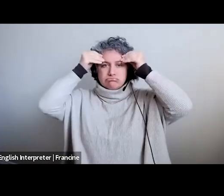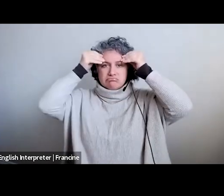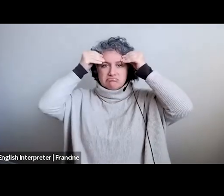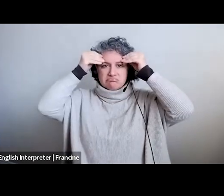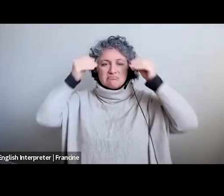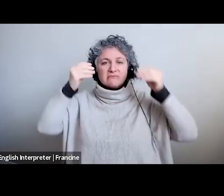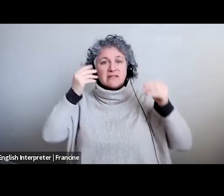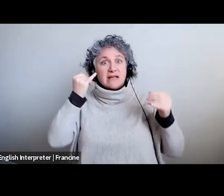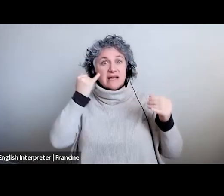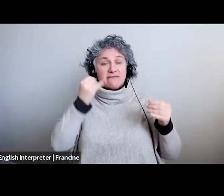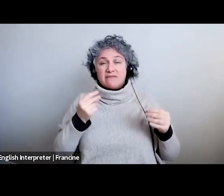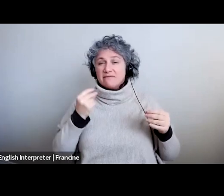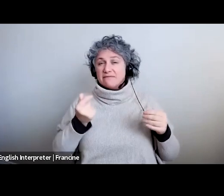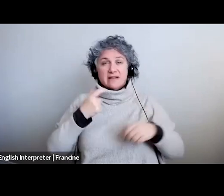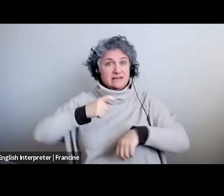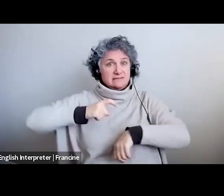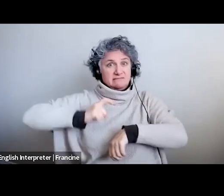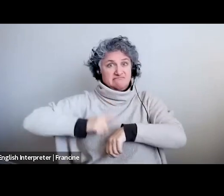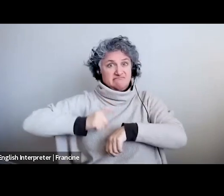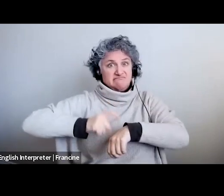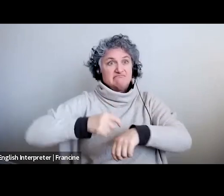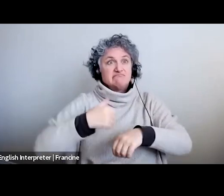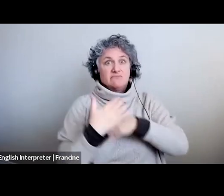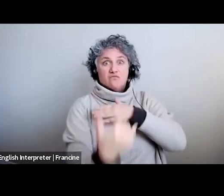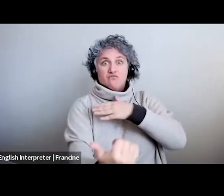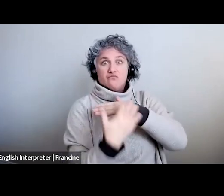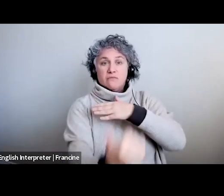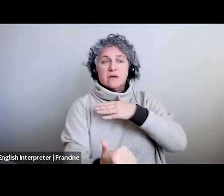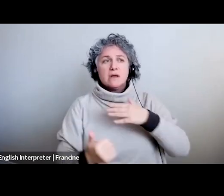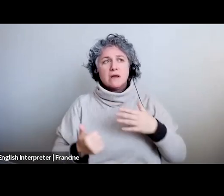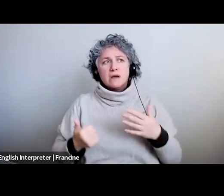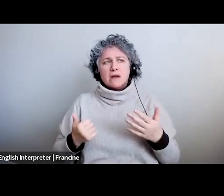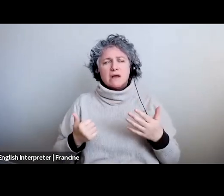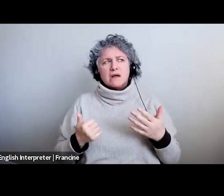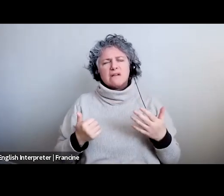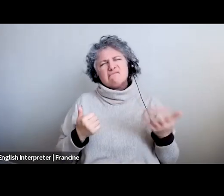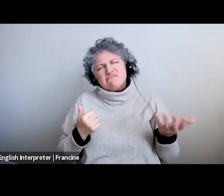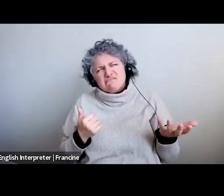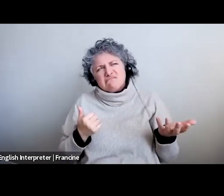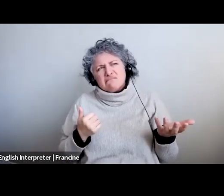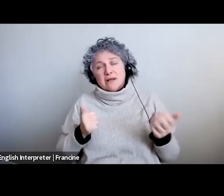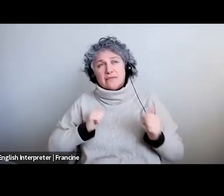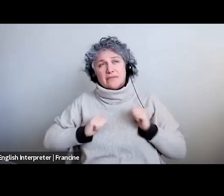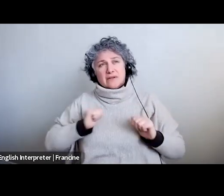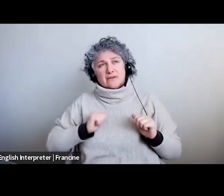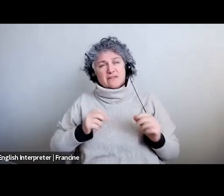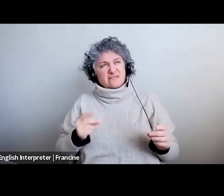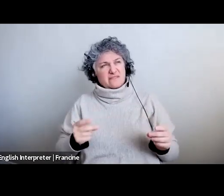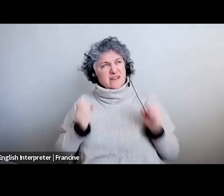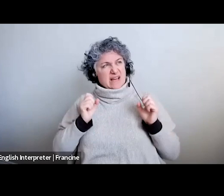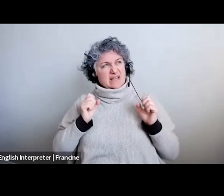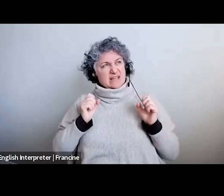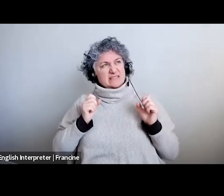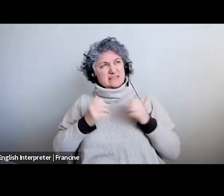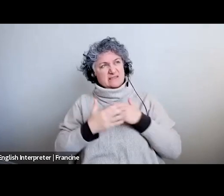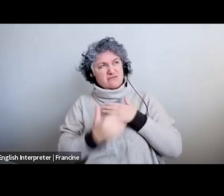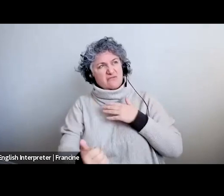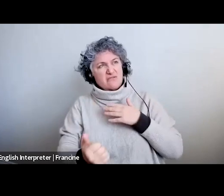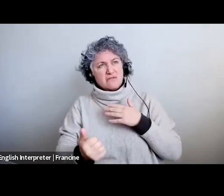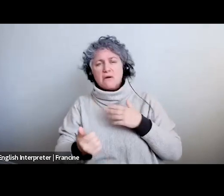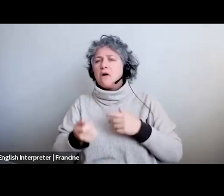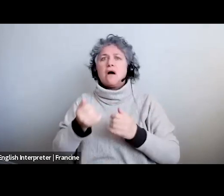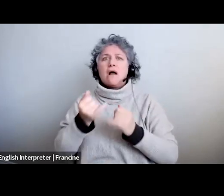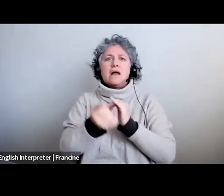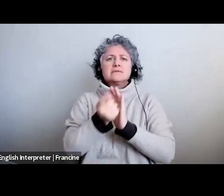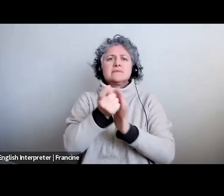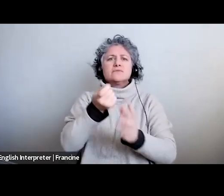fast turnaround that people aren't why would you have a fast turnaround in theater unless you're replacing someone suddenly